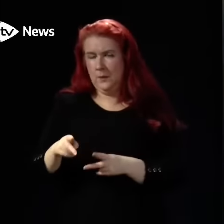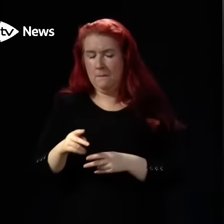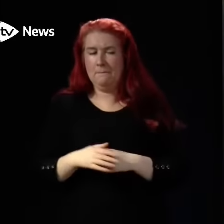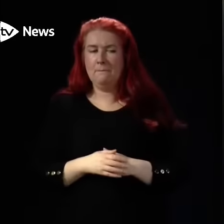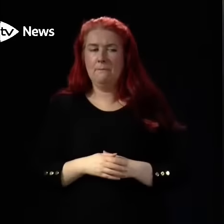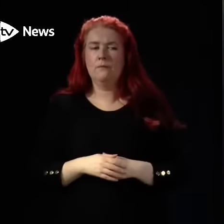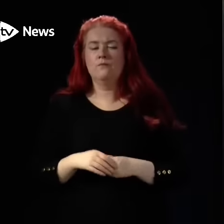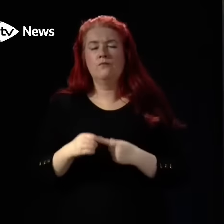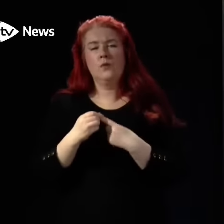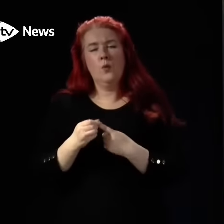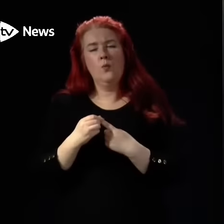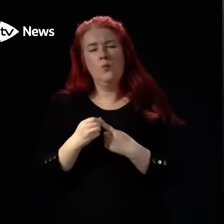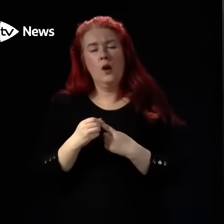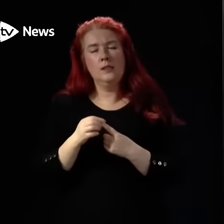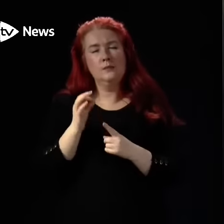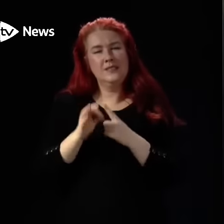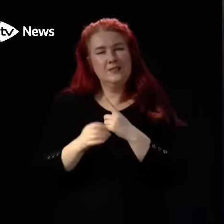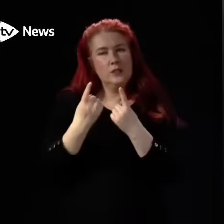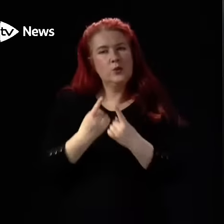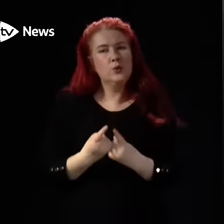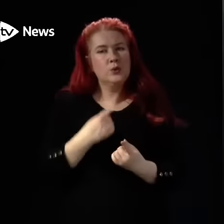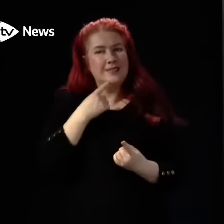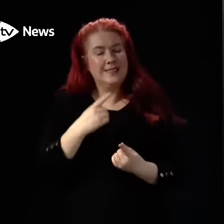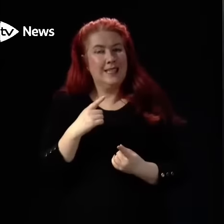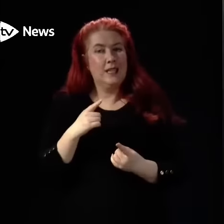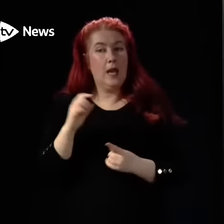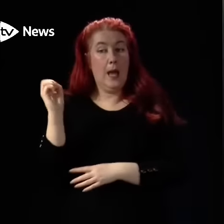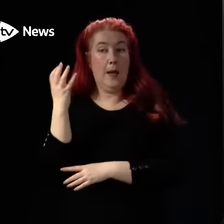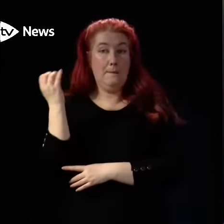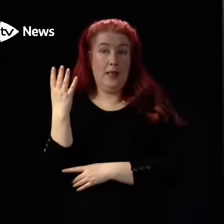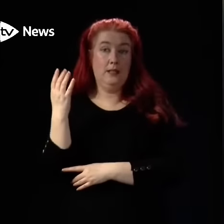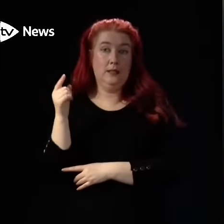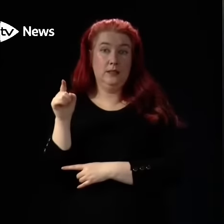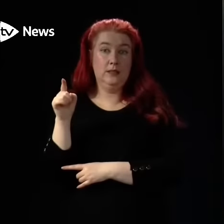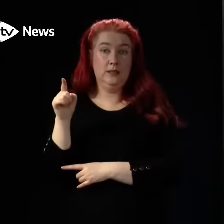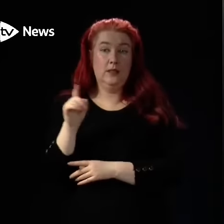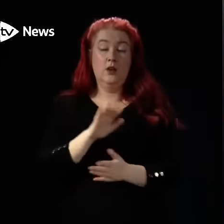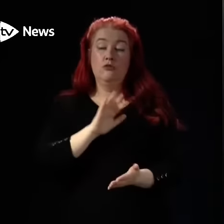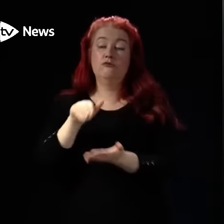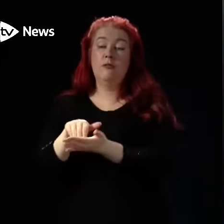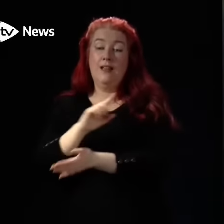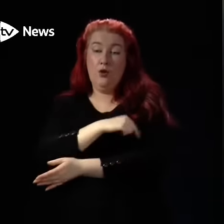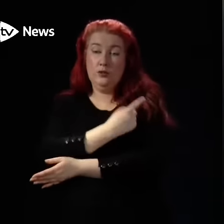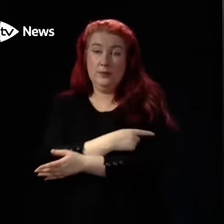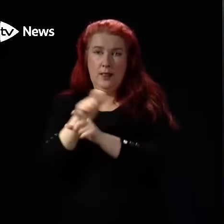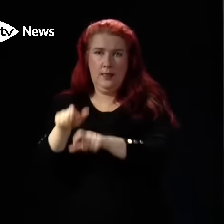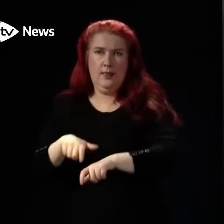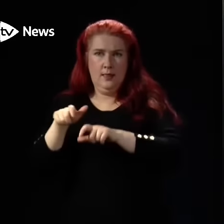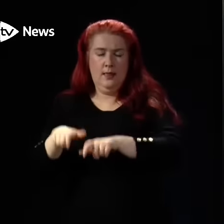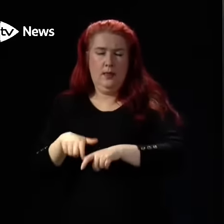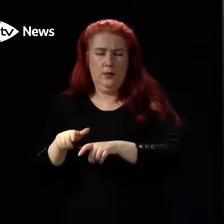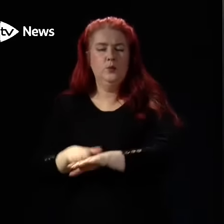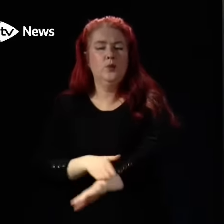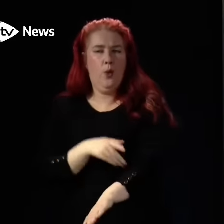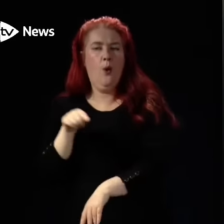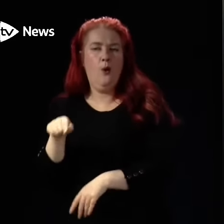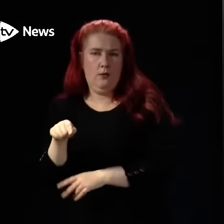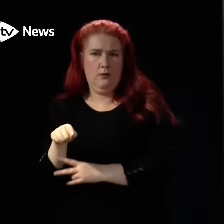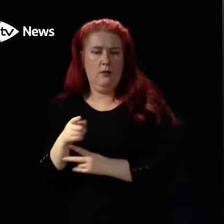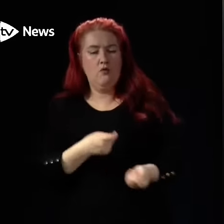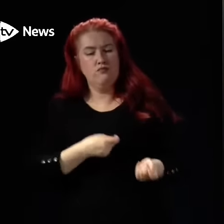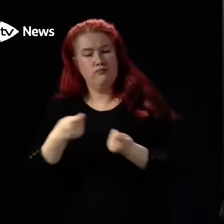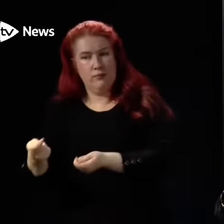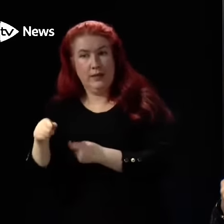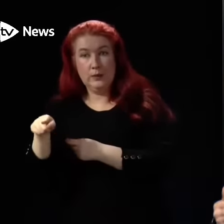have spoken about already, about ambulances taking too long at hospitals to, when they bring